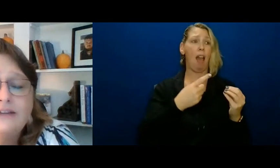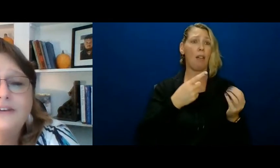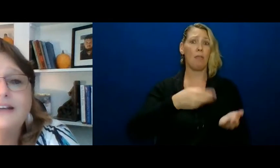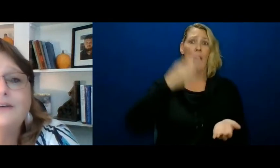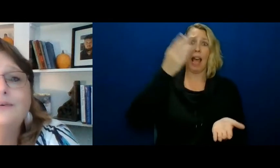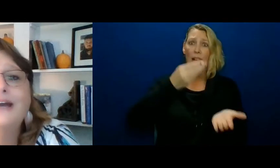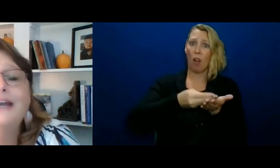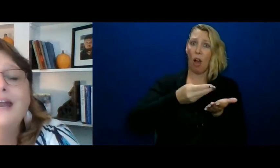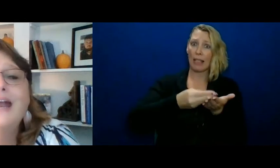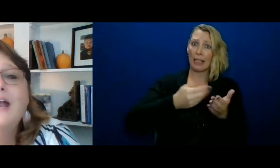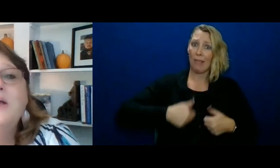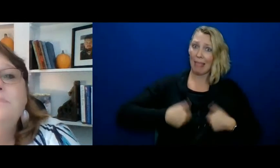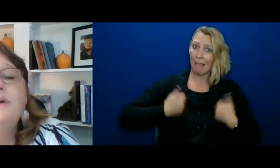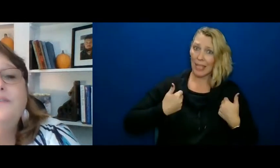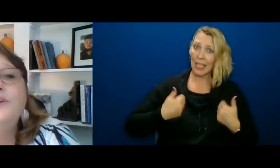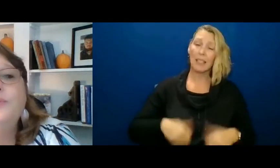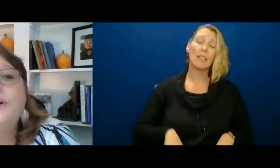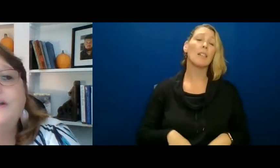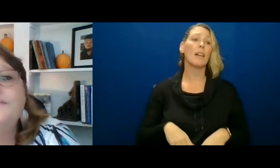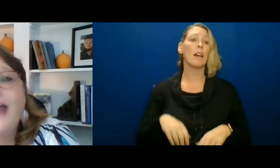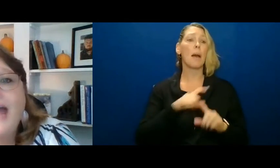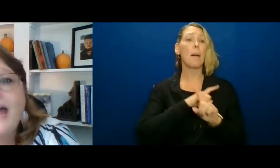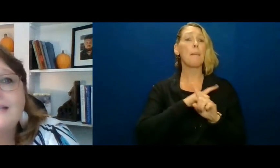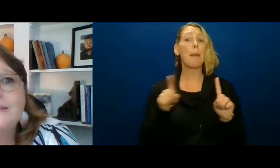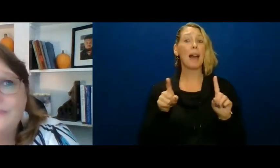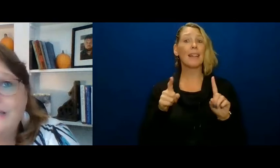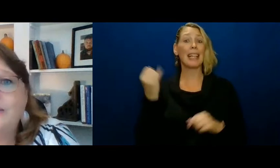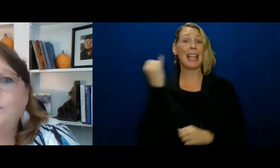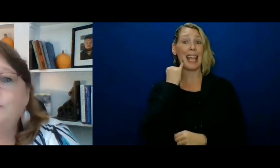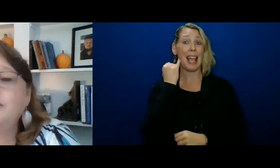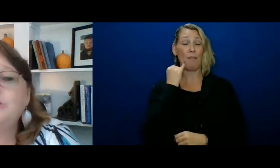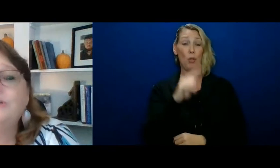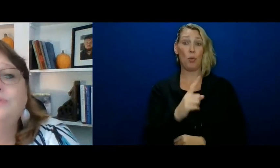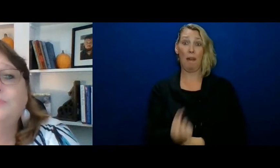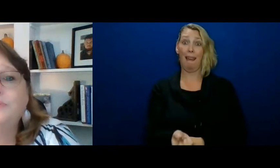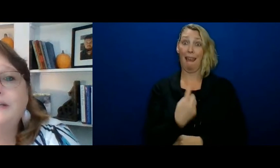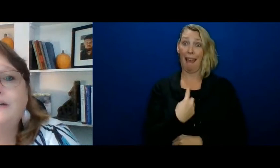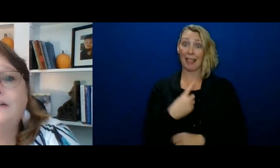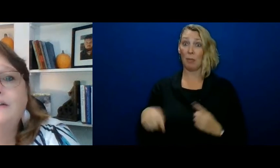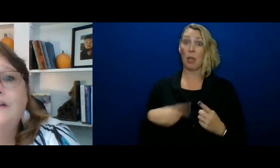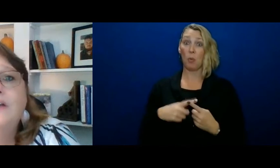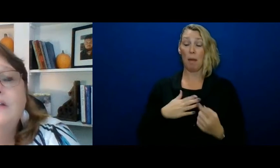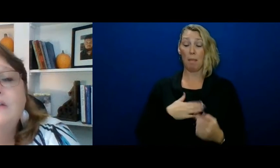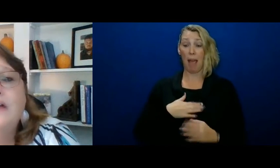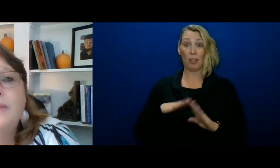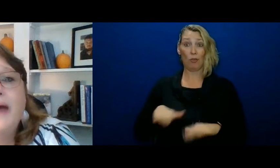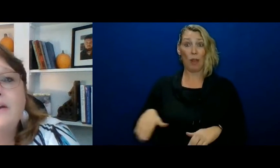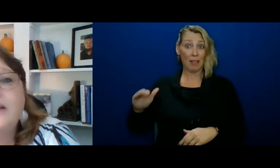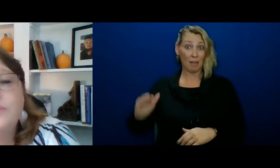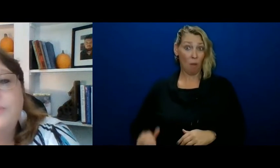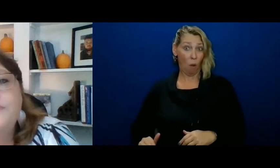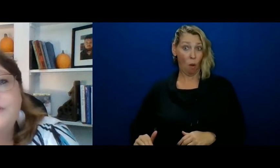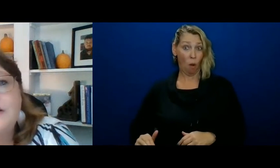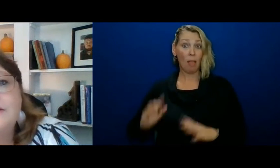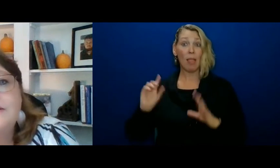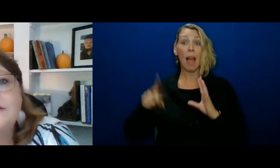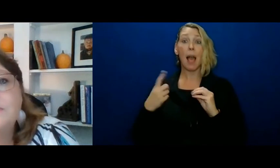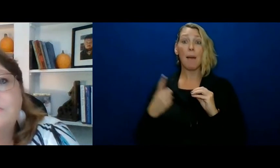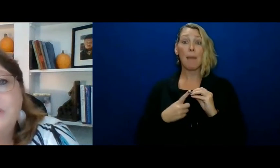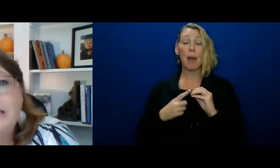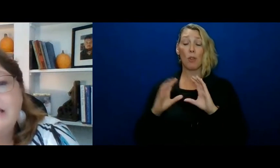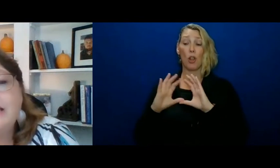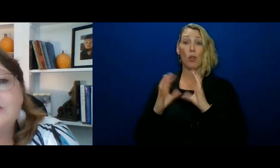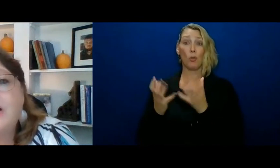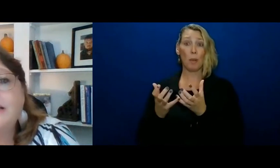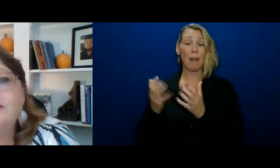living right but if you would have asked me when my children were little about a group of adults